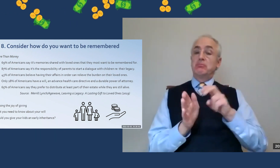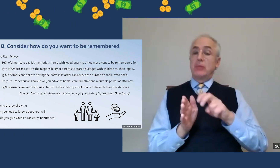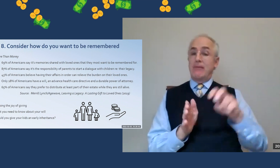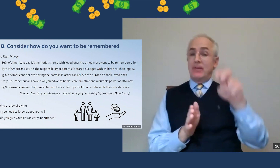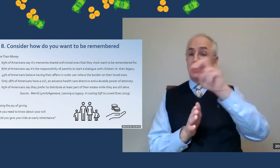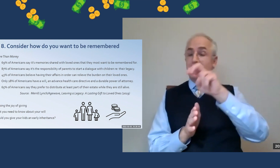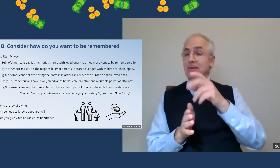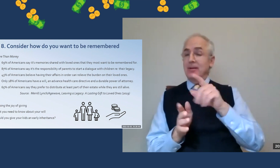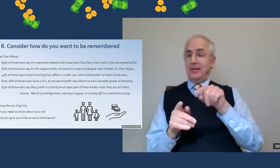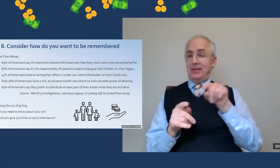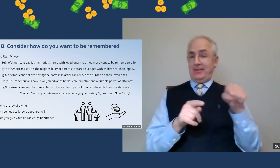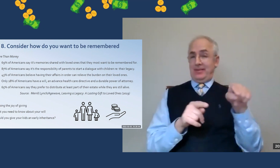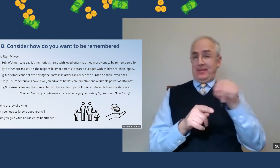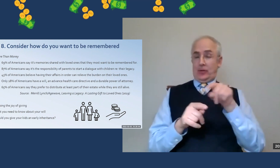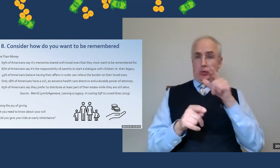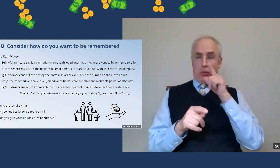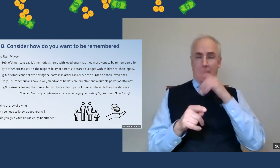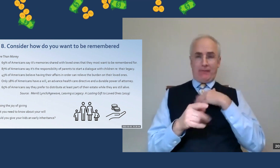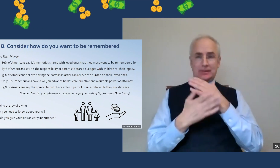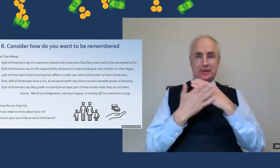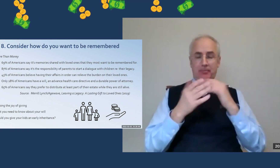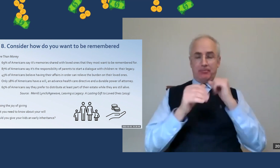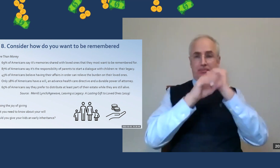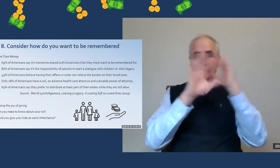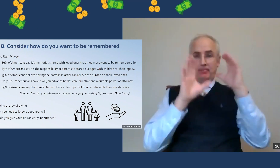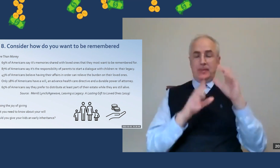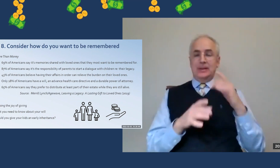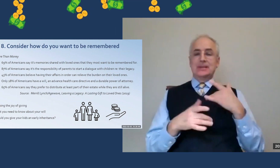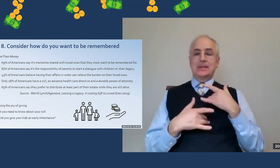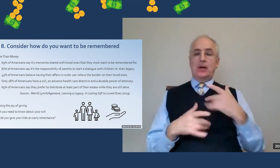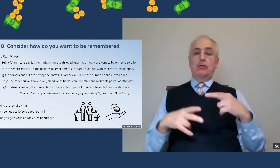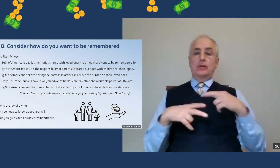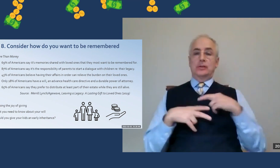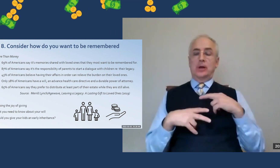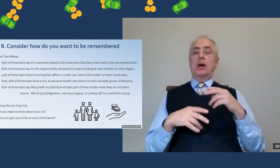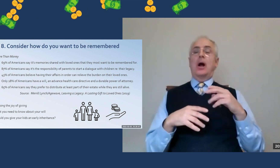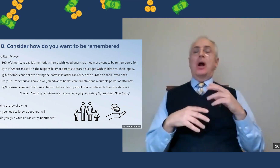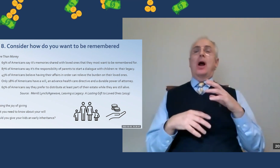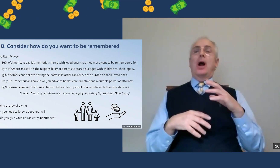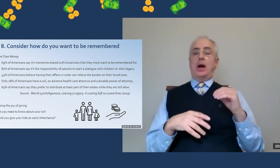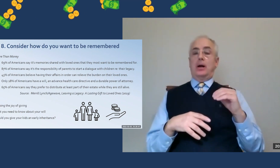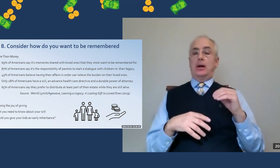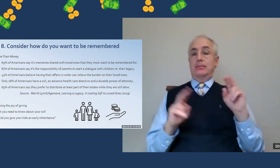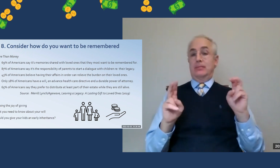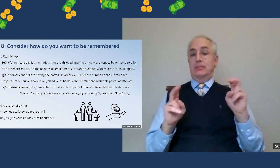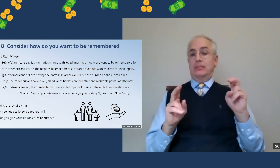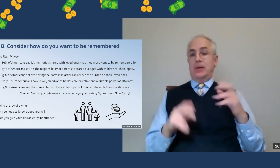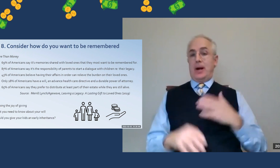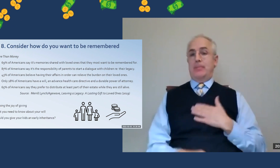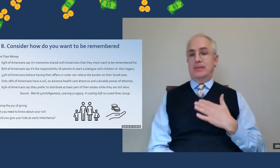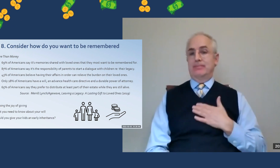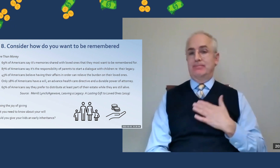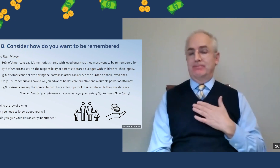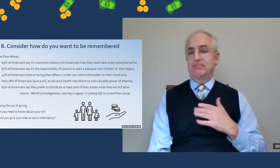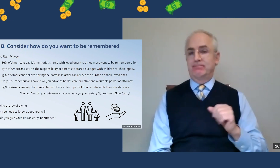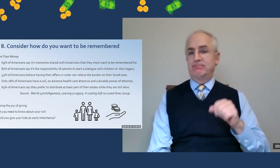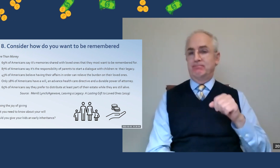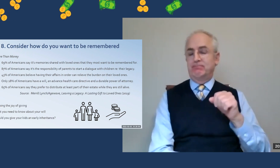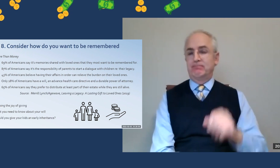in some additional hobbies. Maybe you want to travel. It can be helpful to have that sort of vision for retirement. That